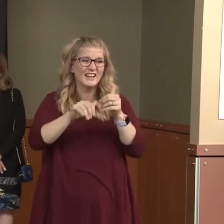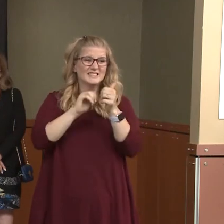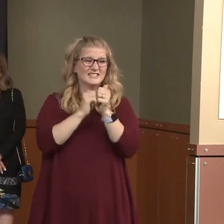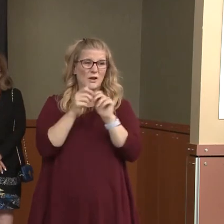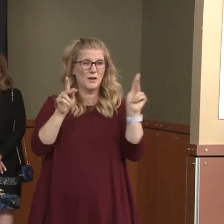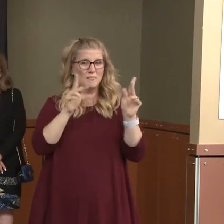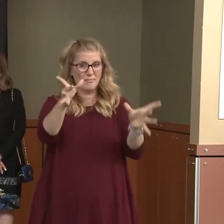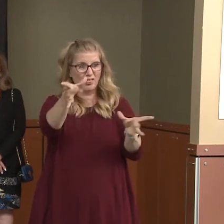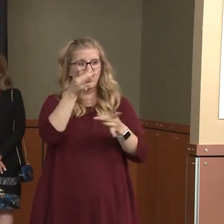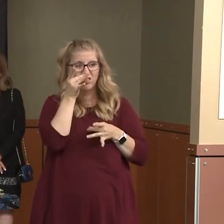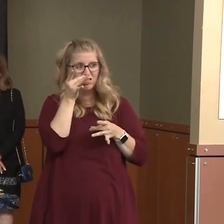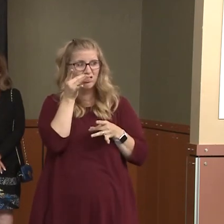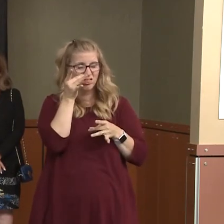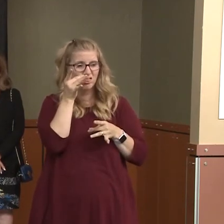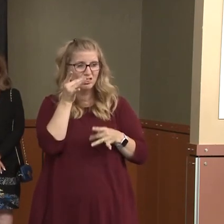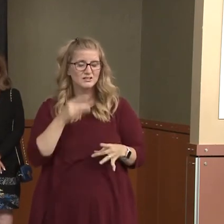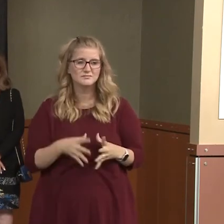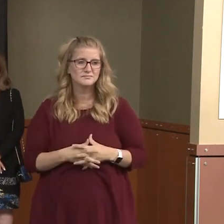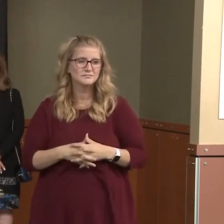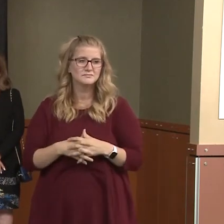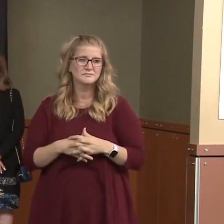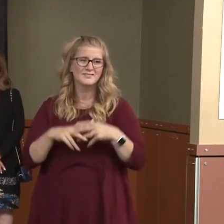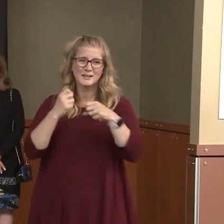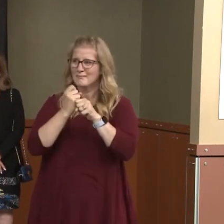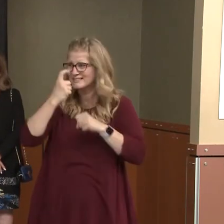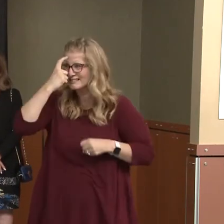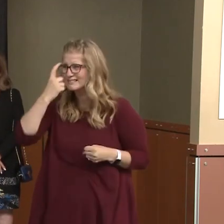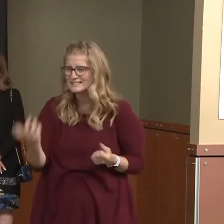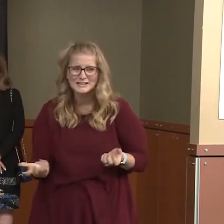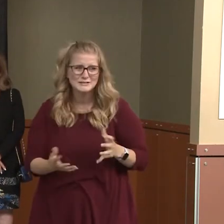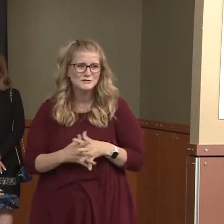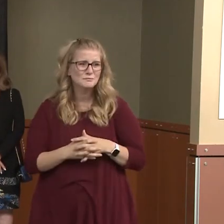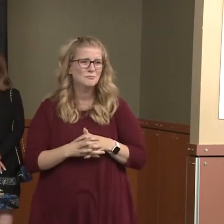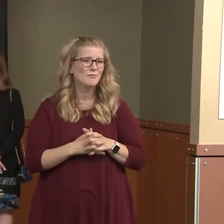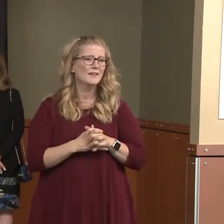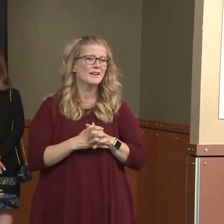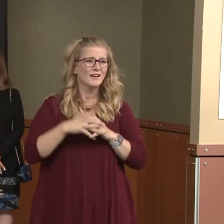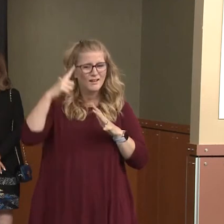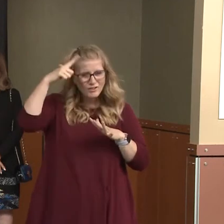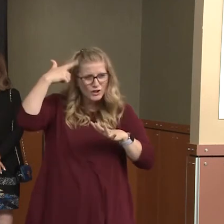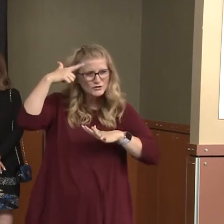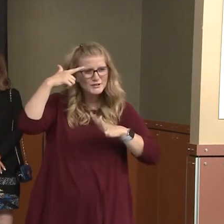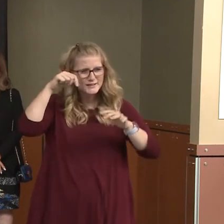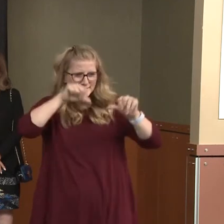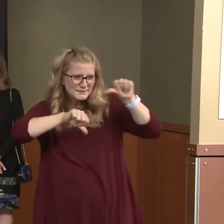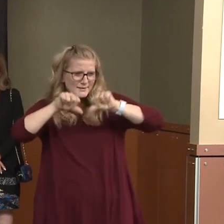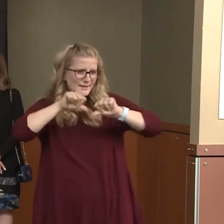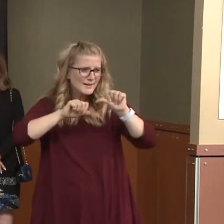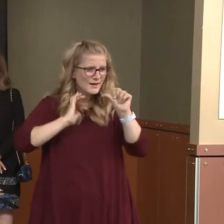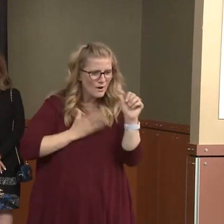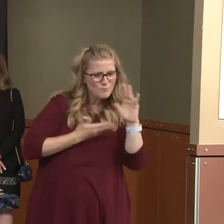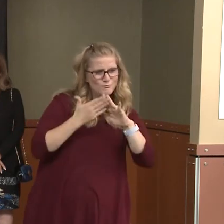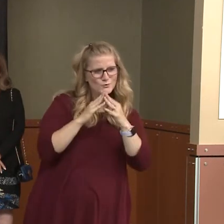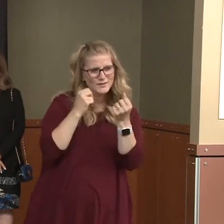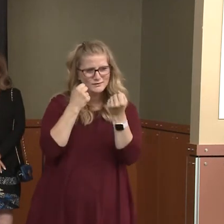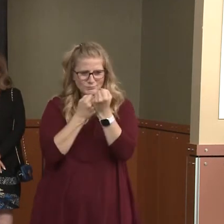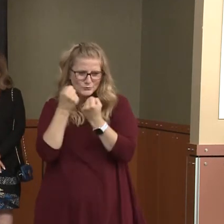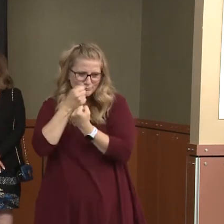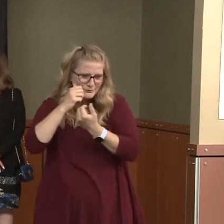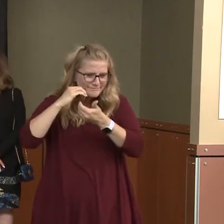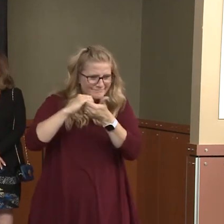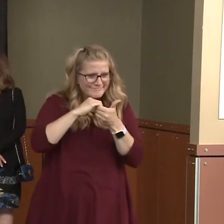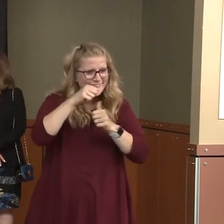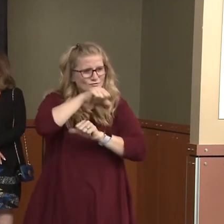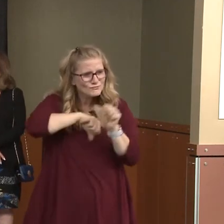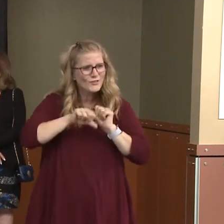it just makes sense from a logic perspective and we're a scientific community and I think that we understand that. I could sit up here and tell you